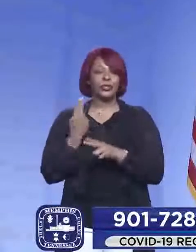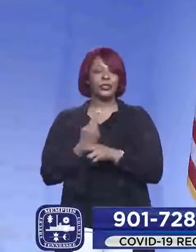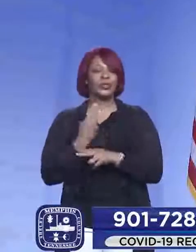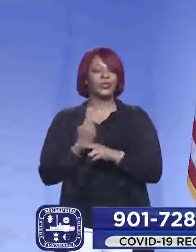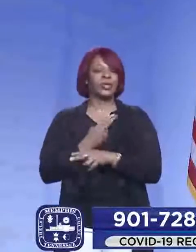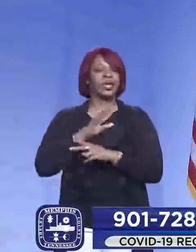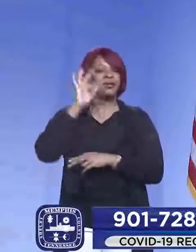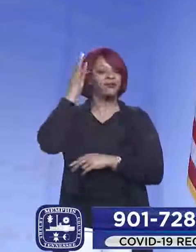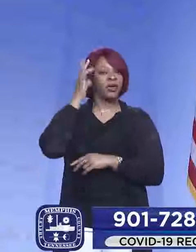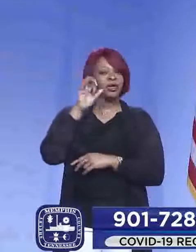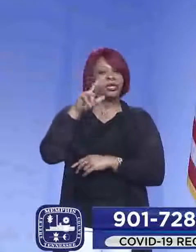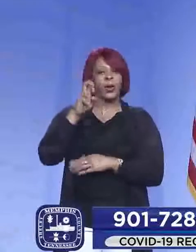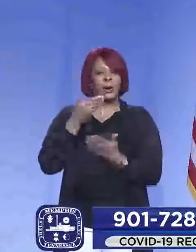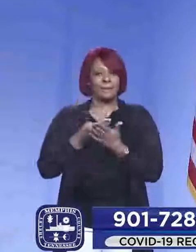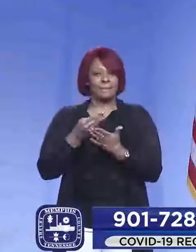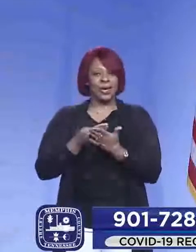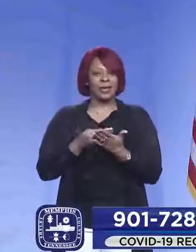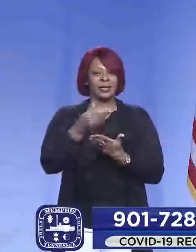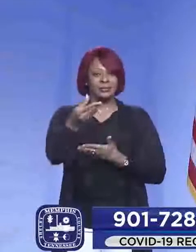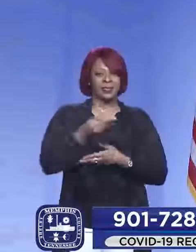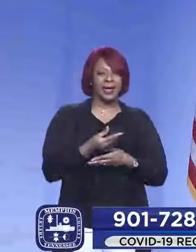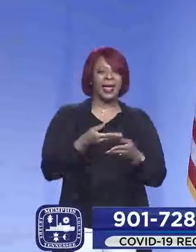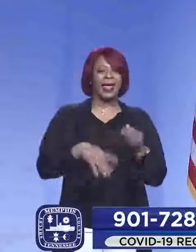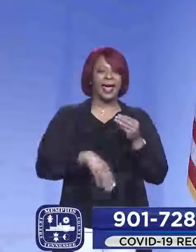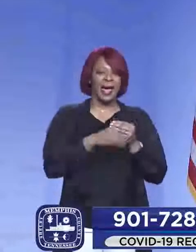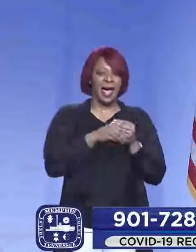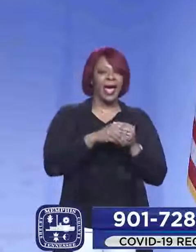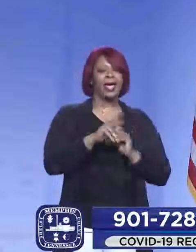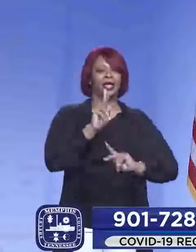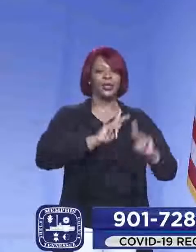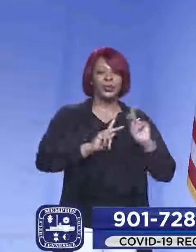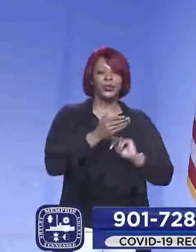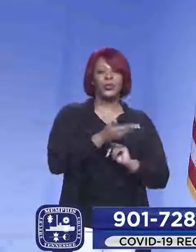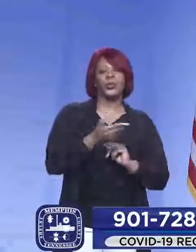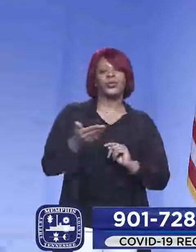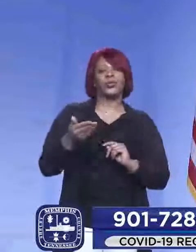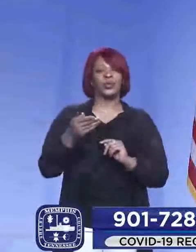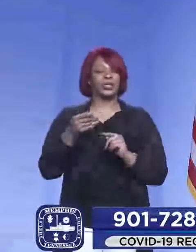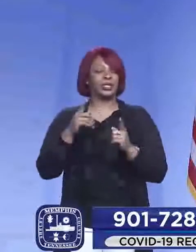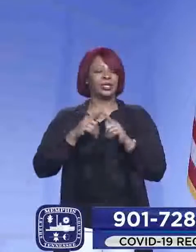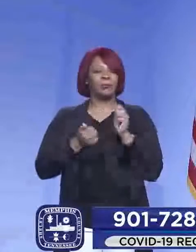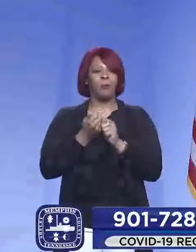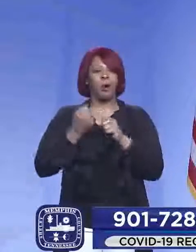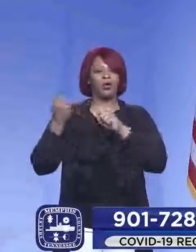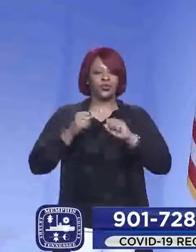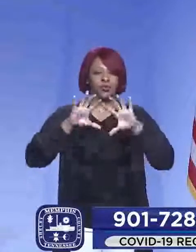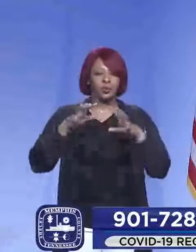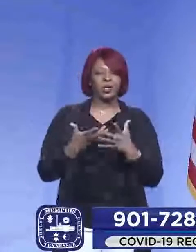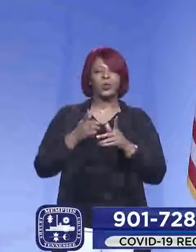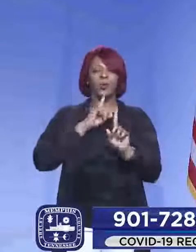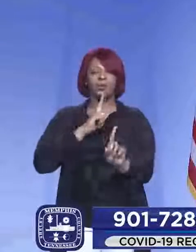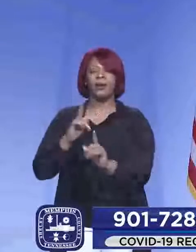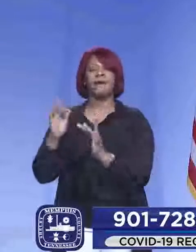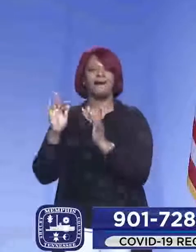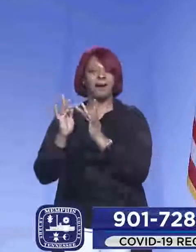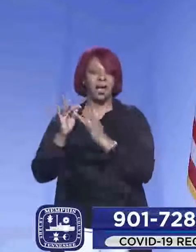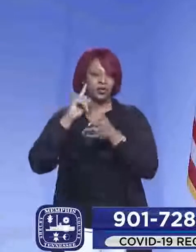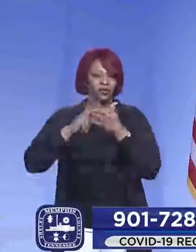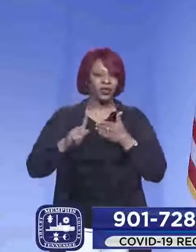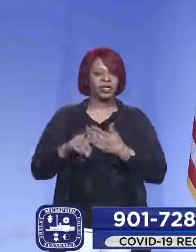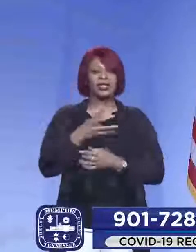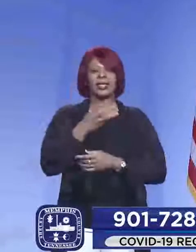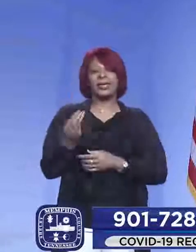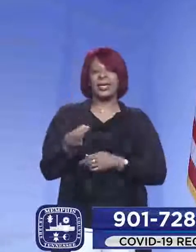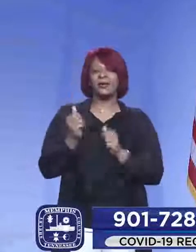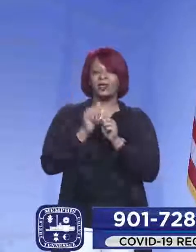CARES Act dollars to add human resources to the effort so that we could be more robust in our response with the contact tracing and with